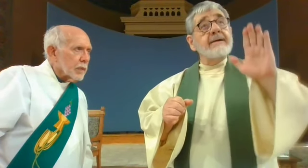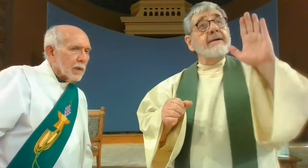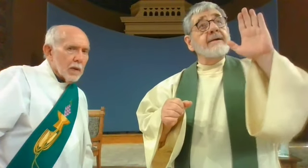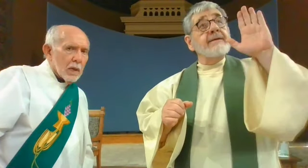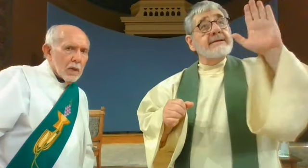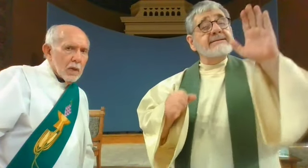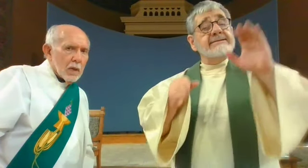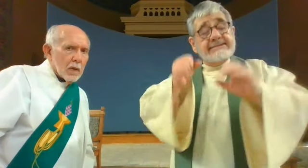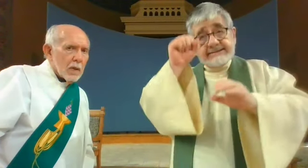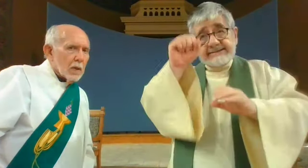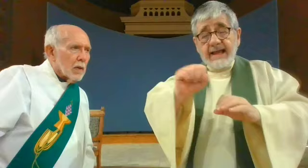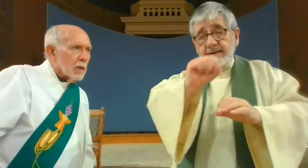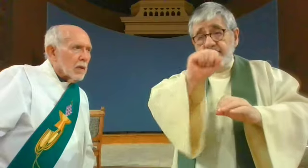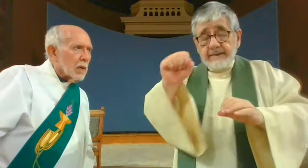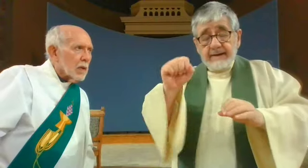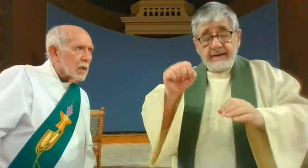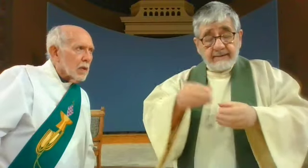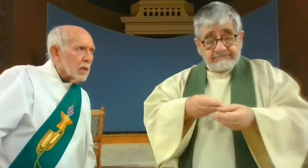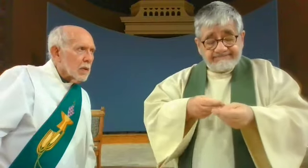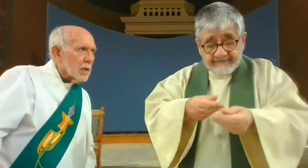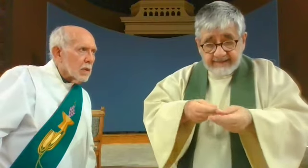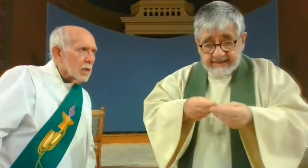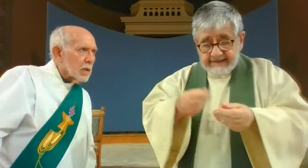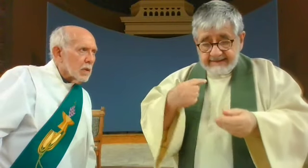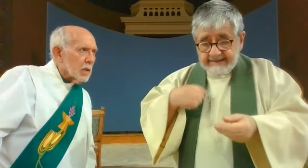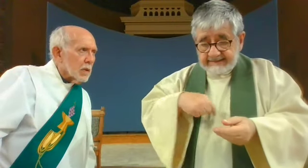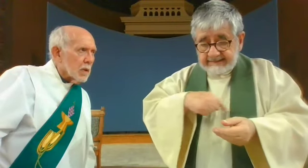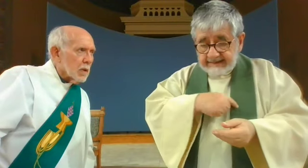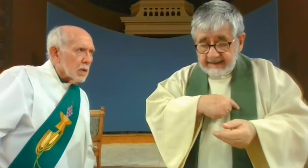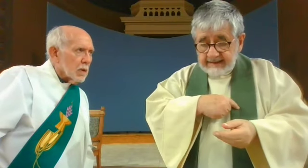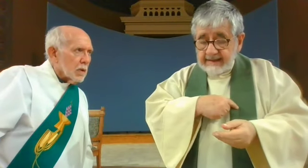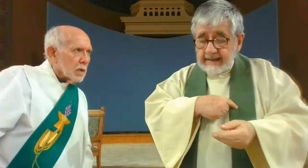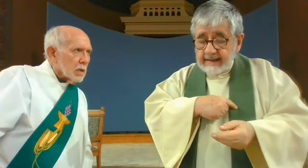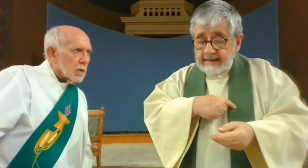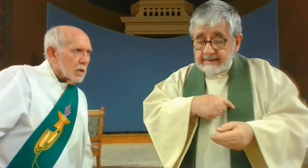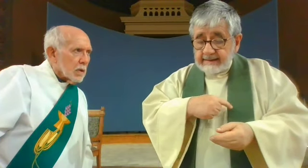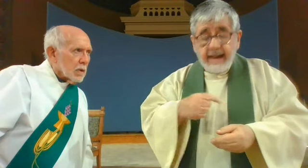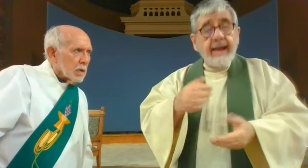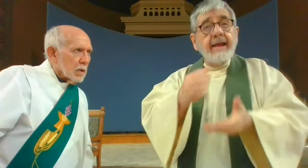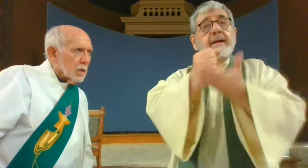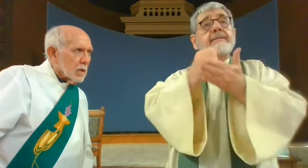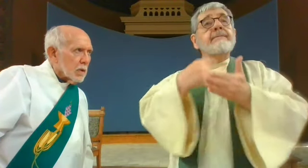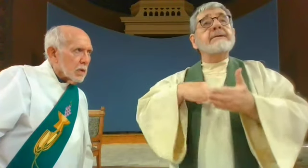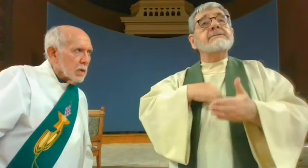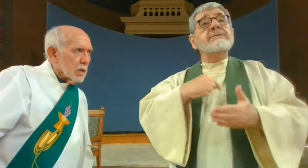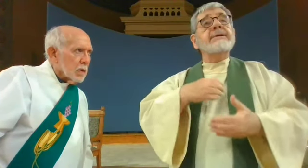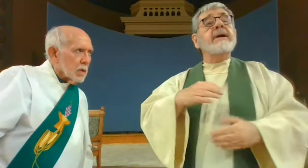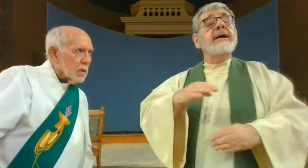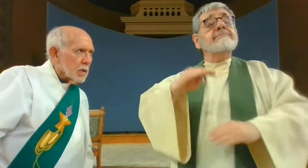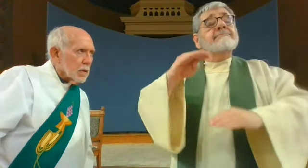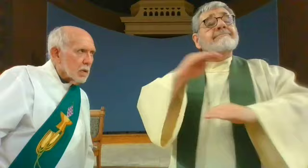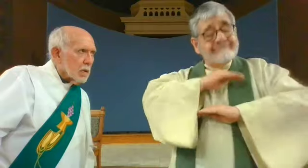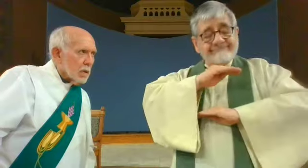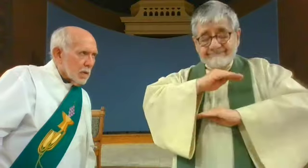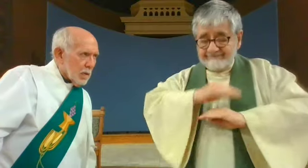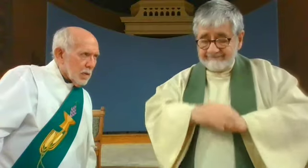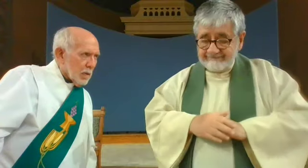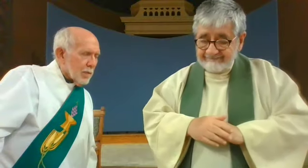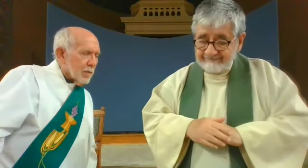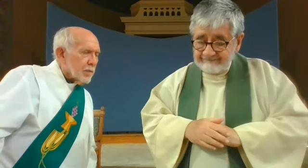Grant us, Almighty God, that we may be refreshed and nourished by the sacrament